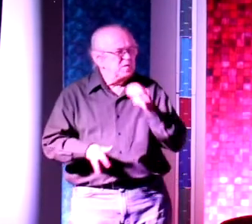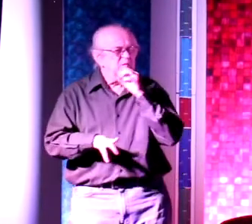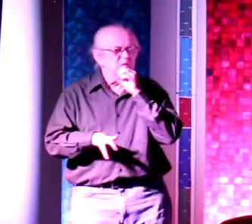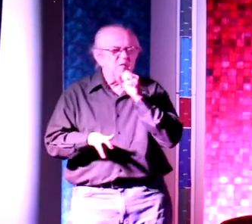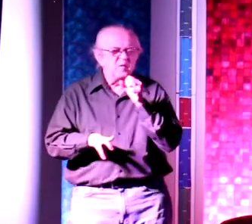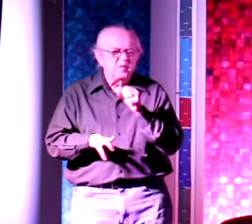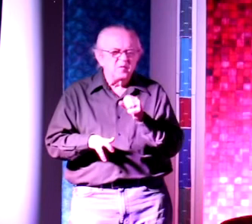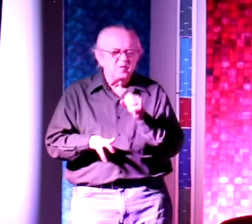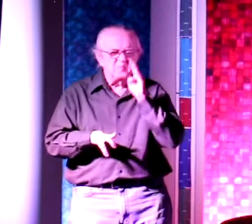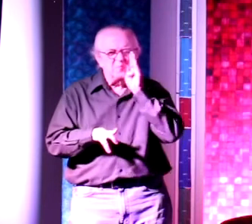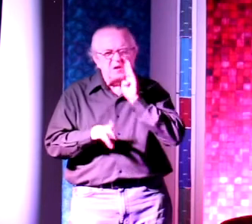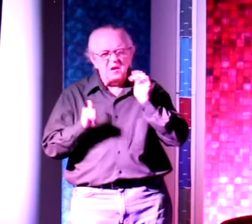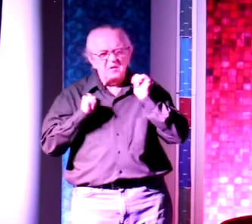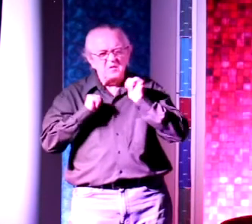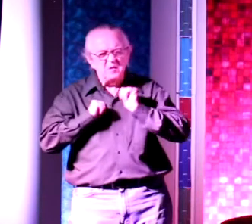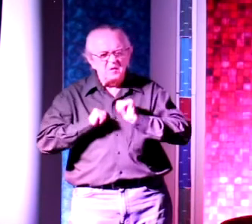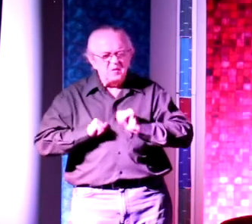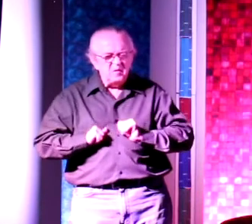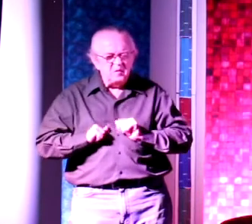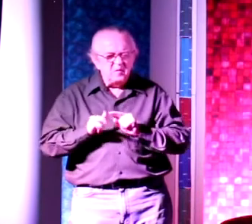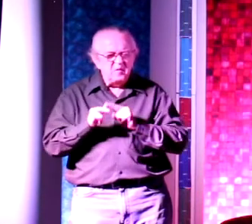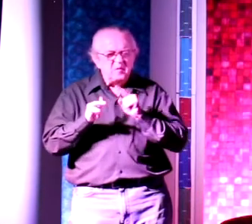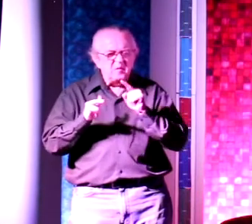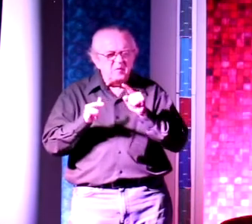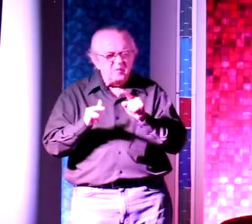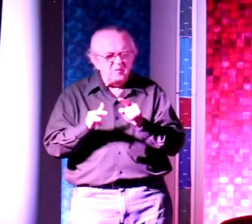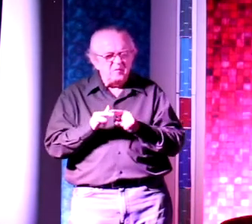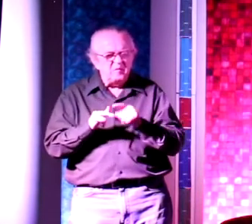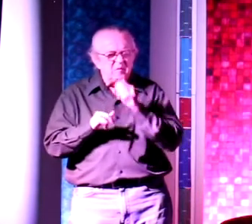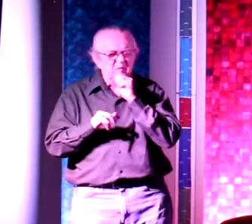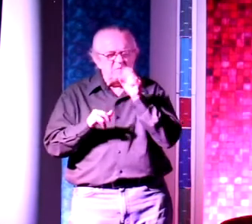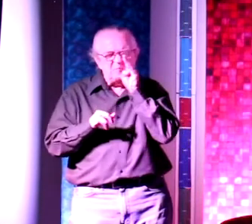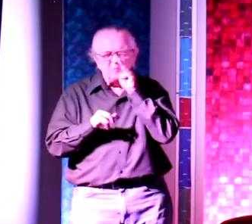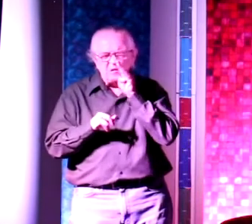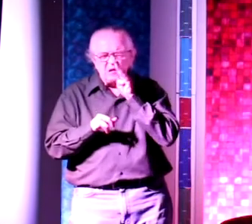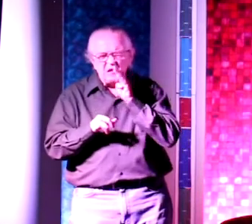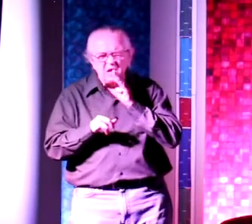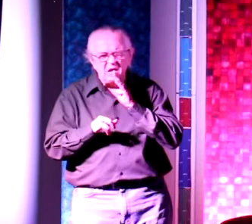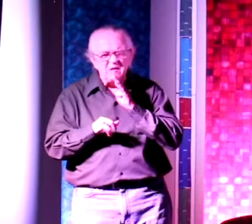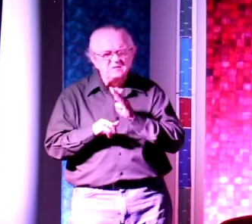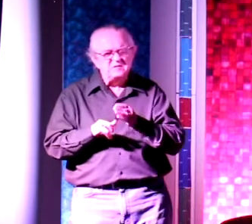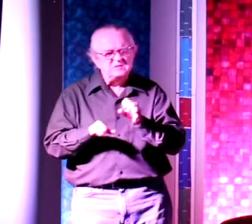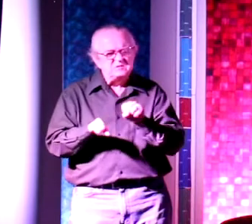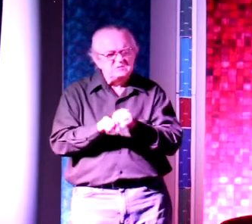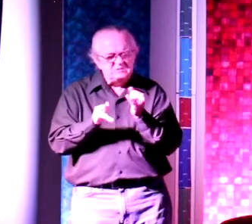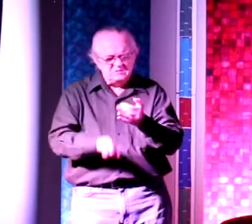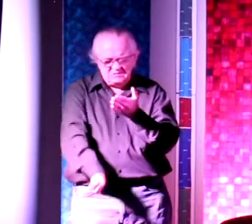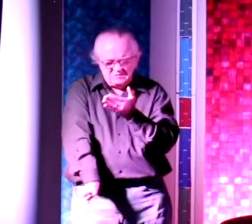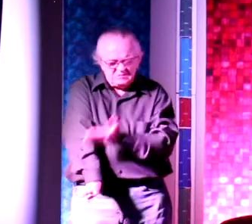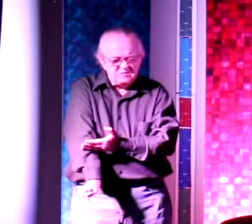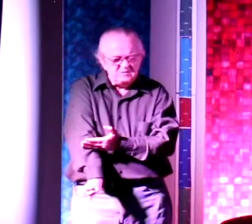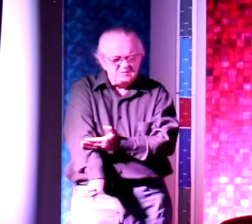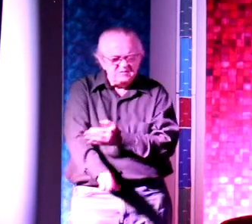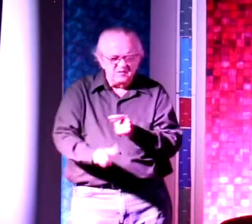brown coat or the worn mud-covered riding boots or that funny top hat that